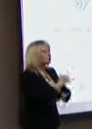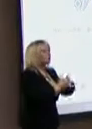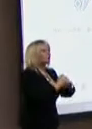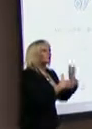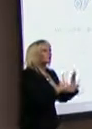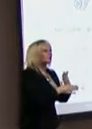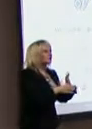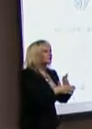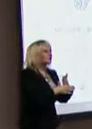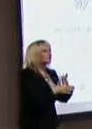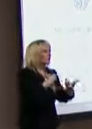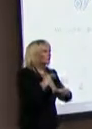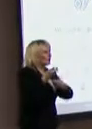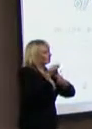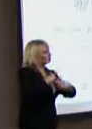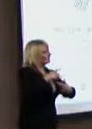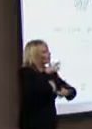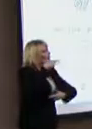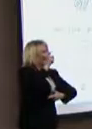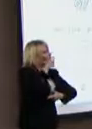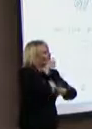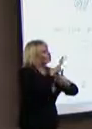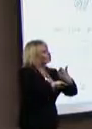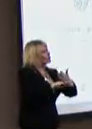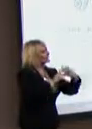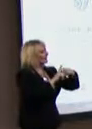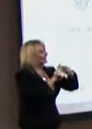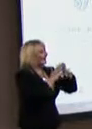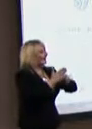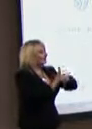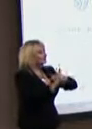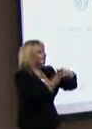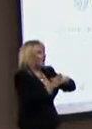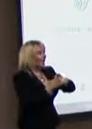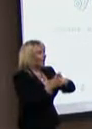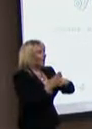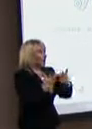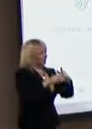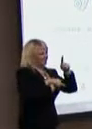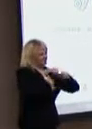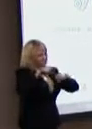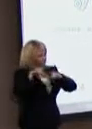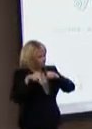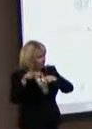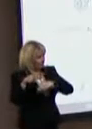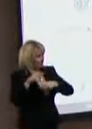coffee from Kenya and some of the other places where there were cooperatives and helping local people.